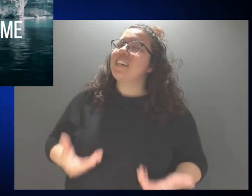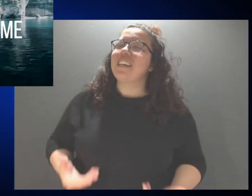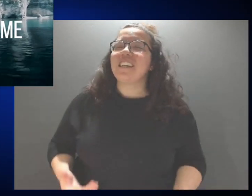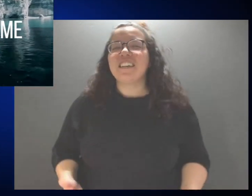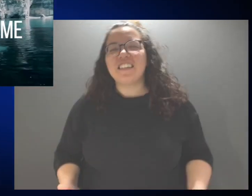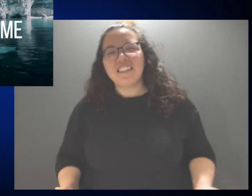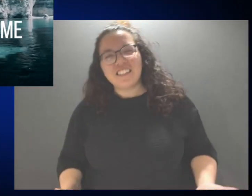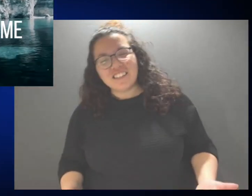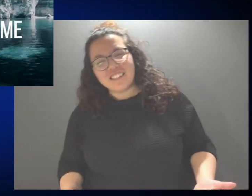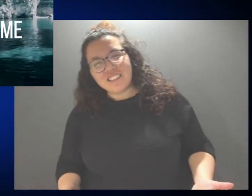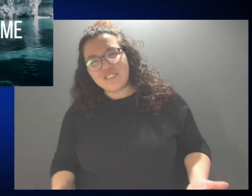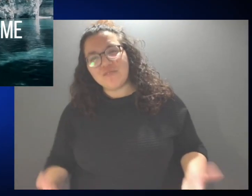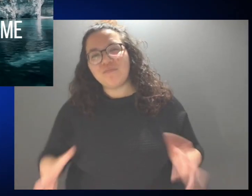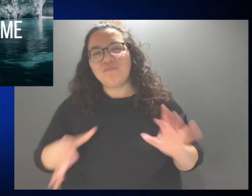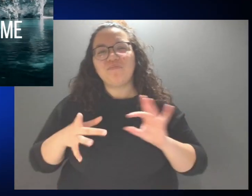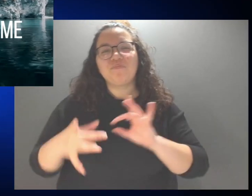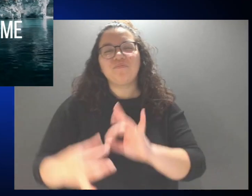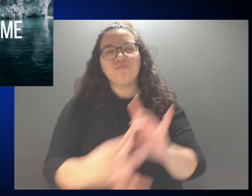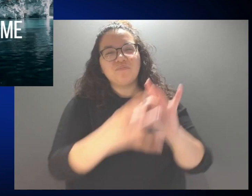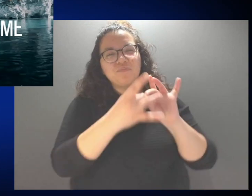with me.